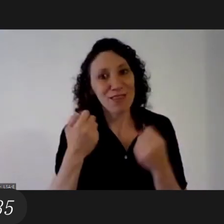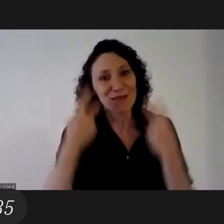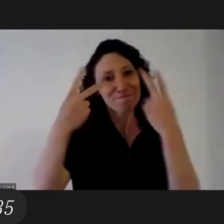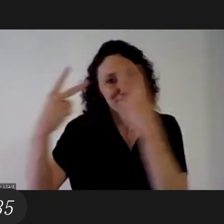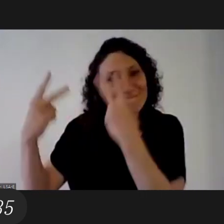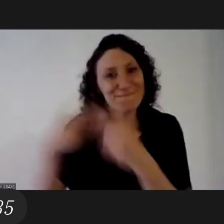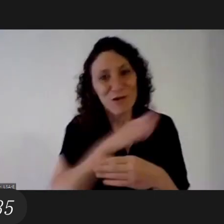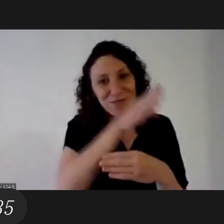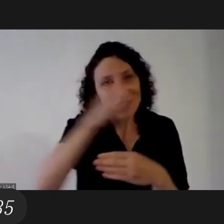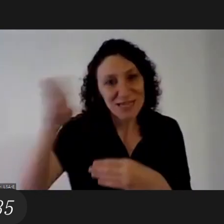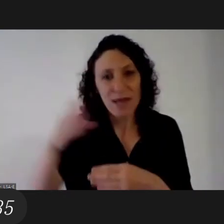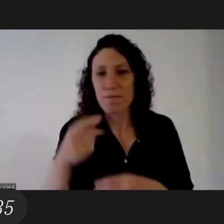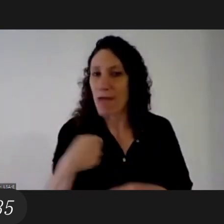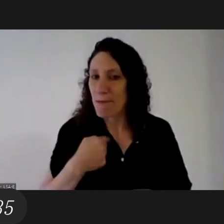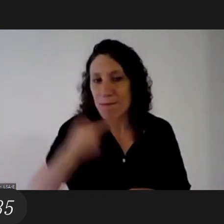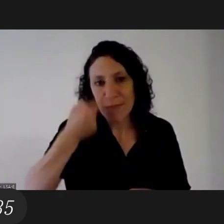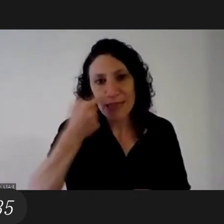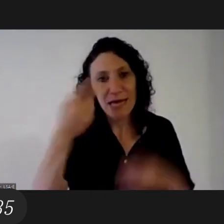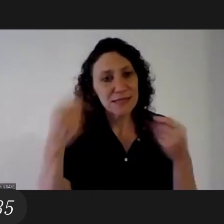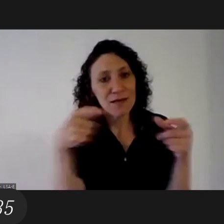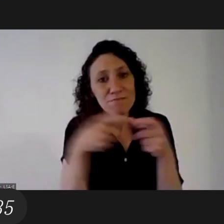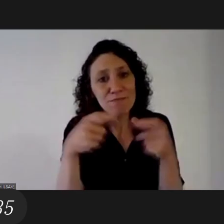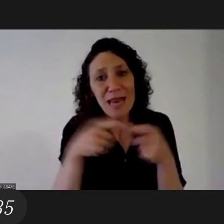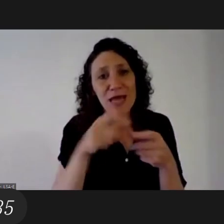to travel to reach other parts of the world